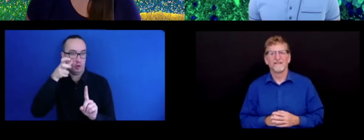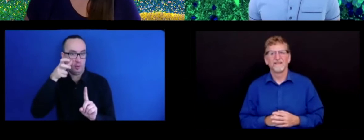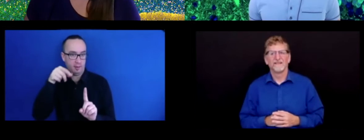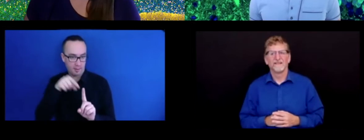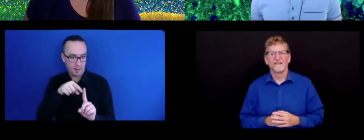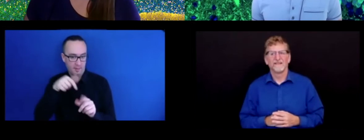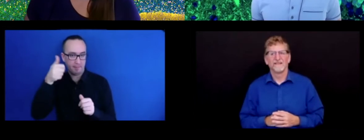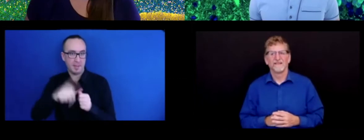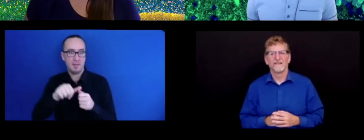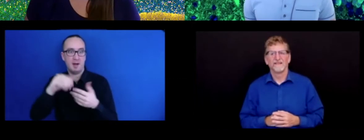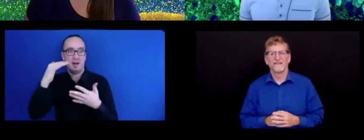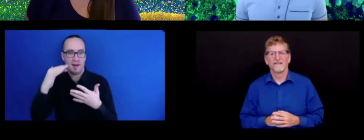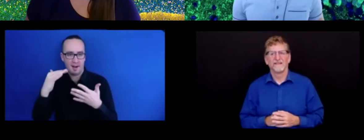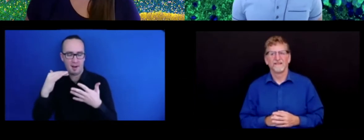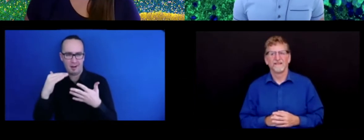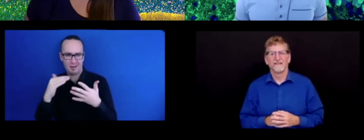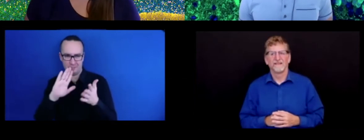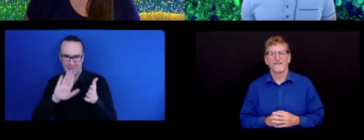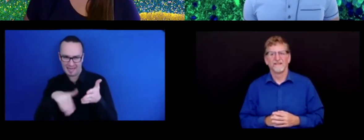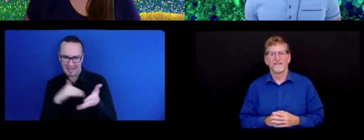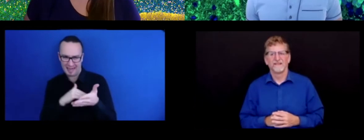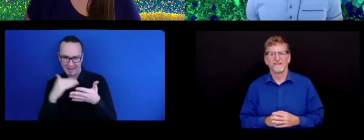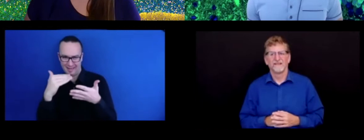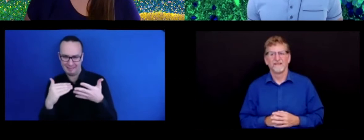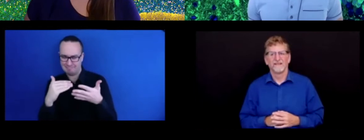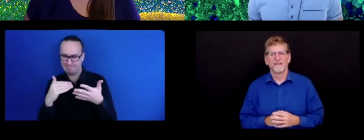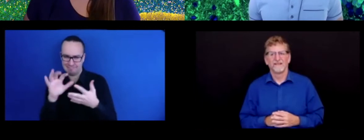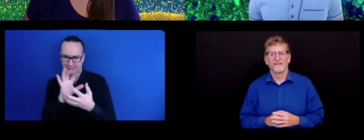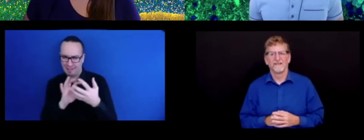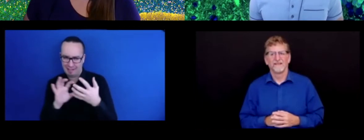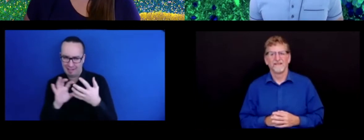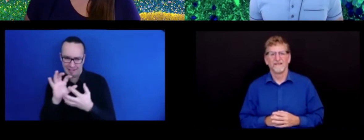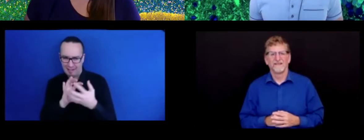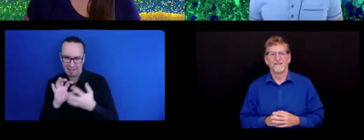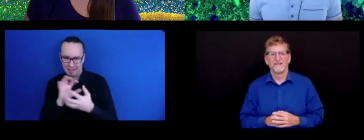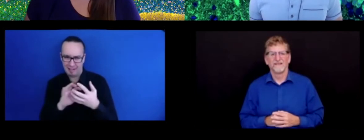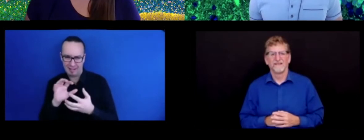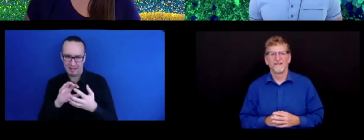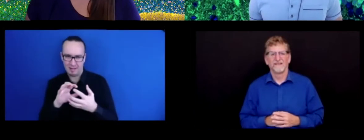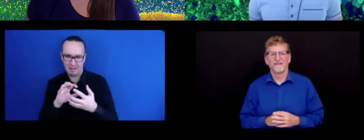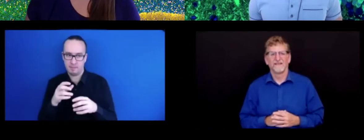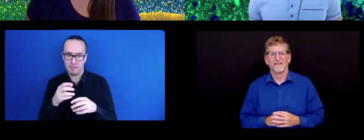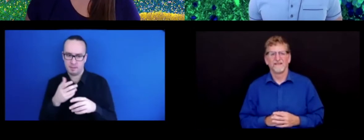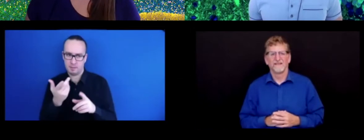tend to get a little bit more jumbled up. They're not as easy to keep track of. We haven't formed those memories quite as strongly necessarily.